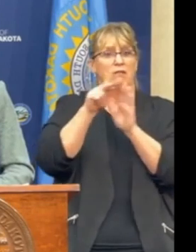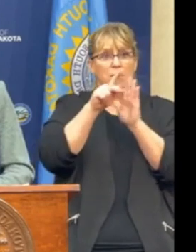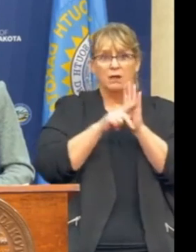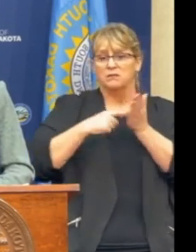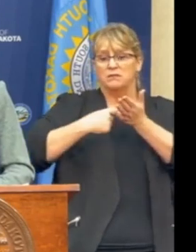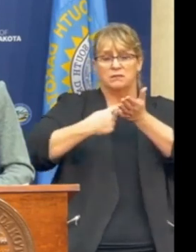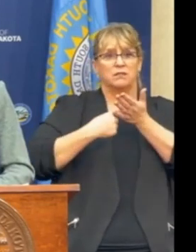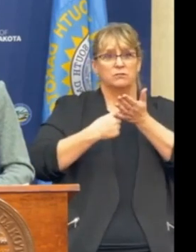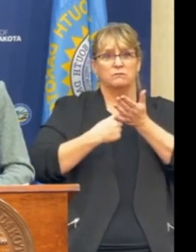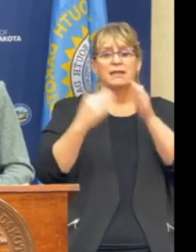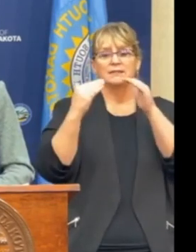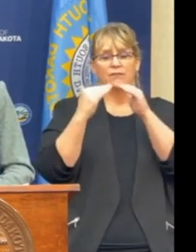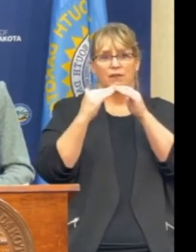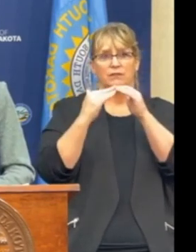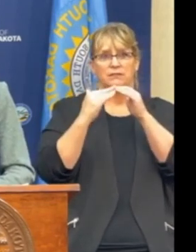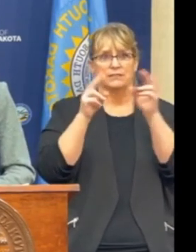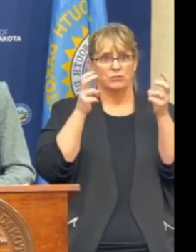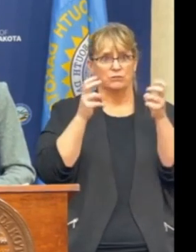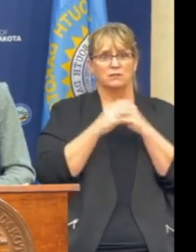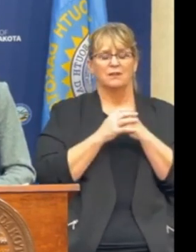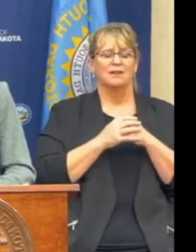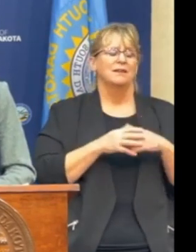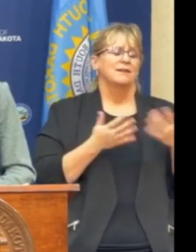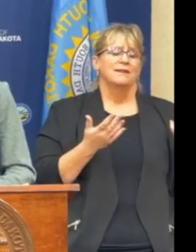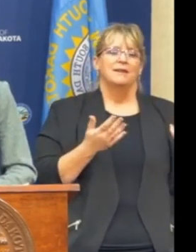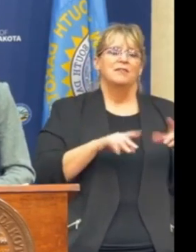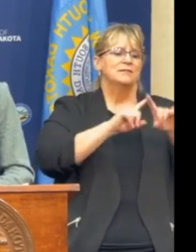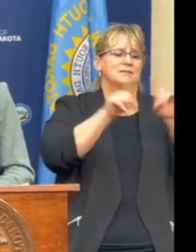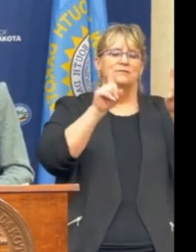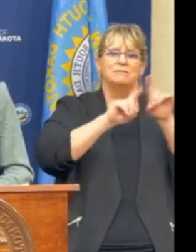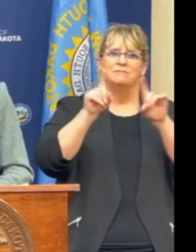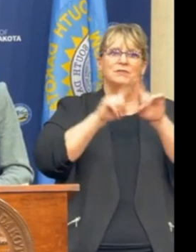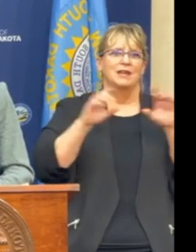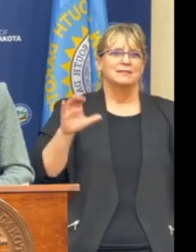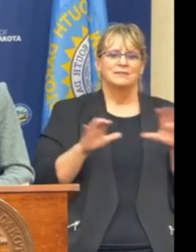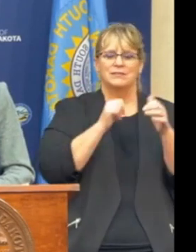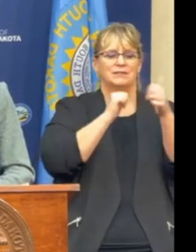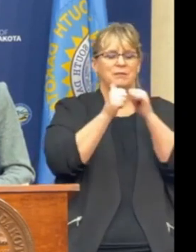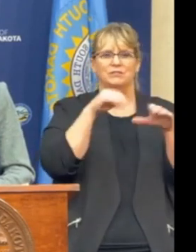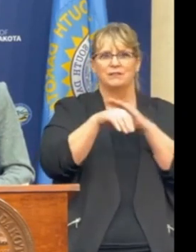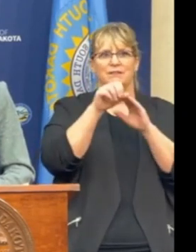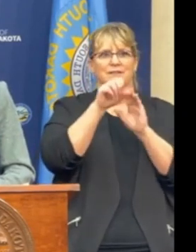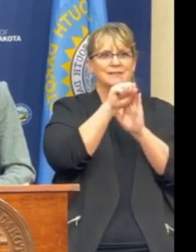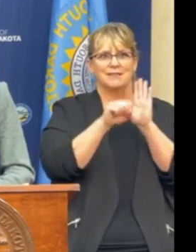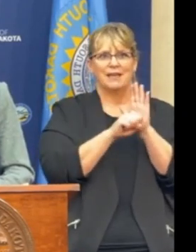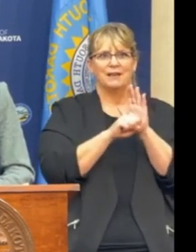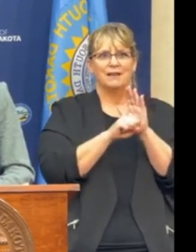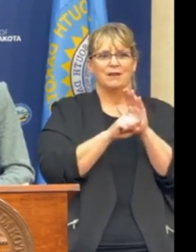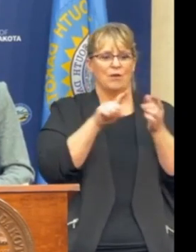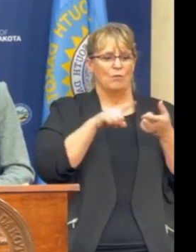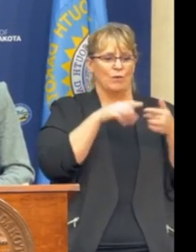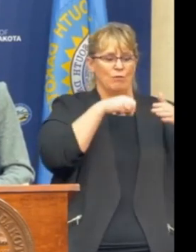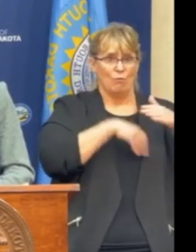discussion is a fairness issue. There are many different activities and competitions in the state where biological